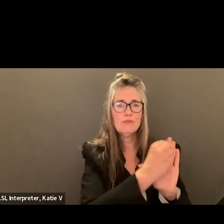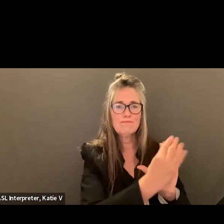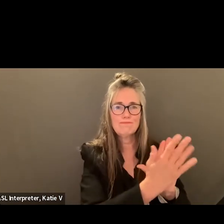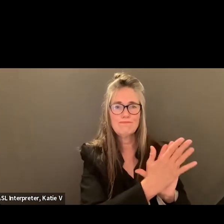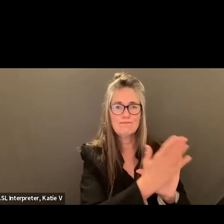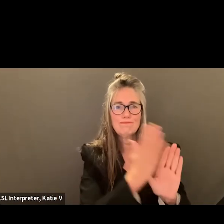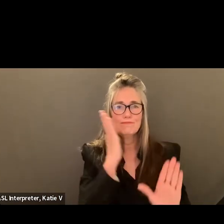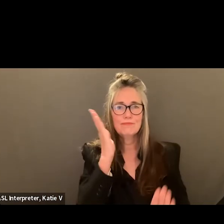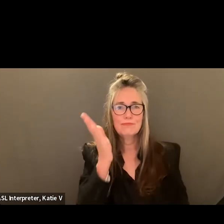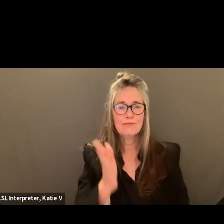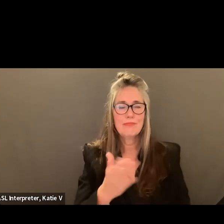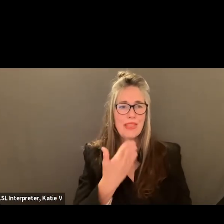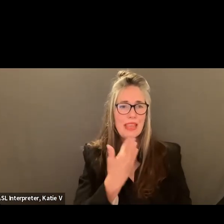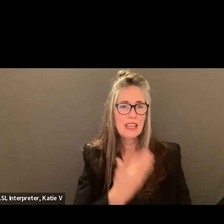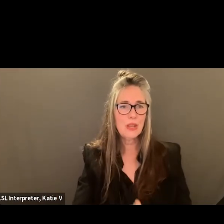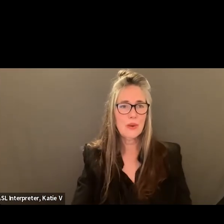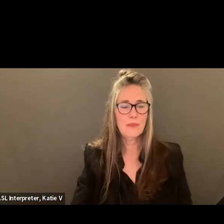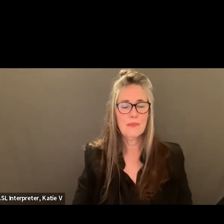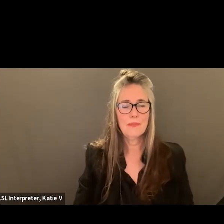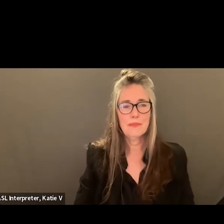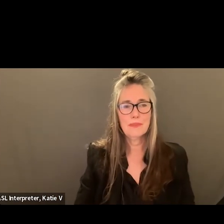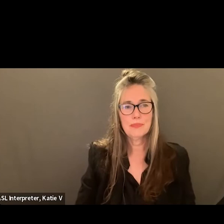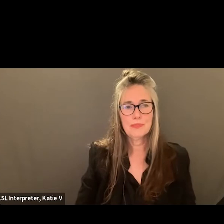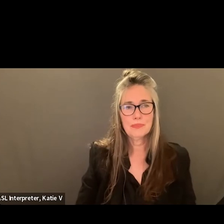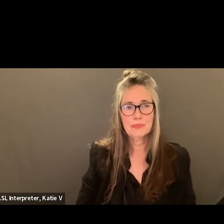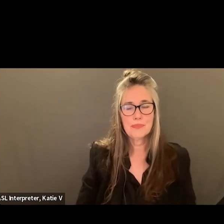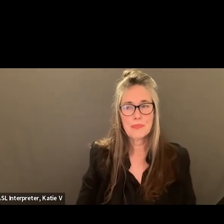Oh, go ahead. You can come up. Yeah.